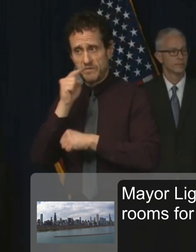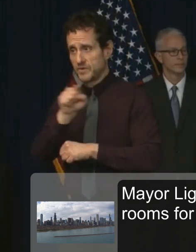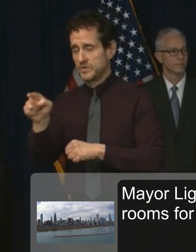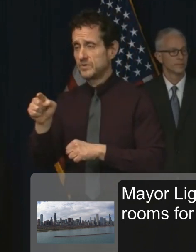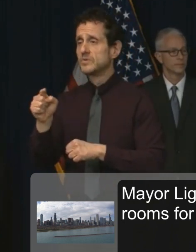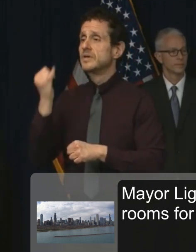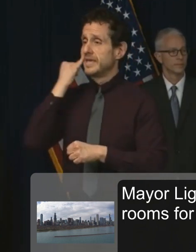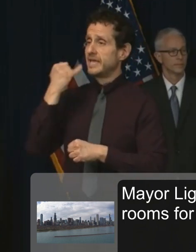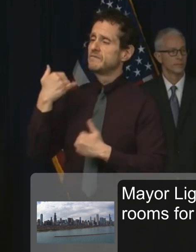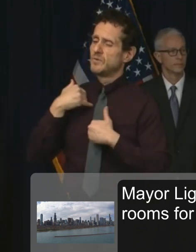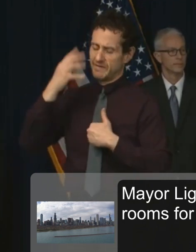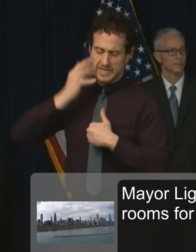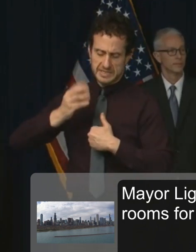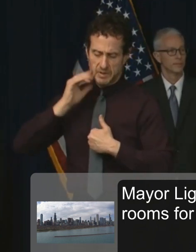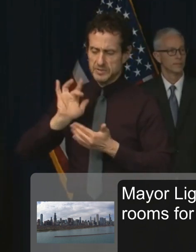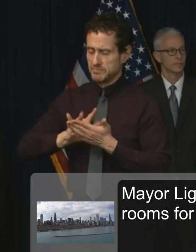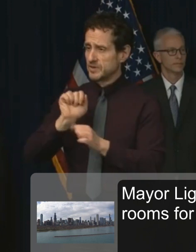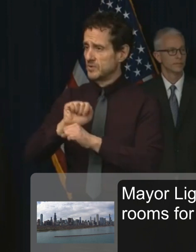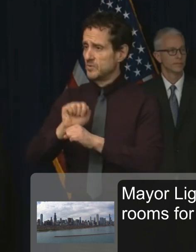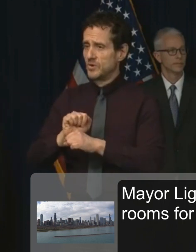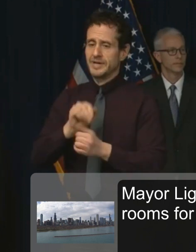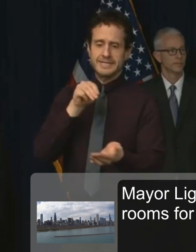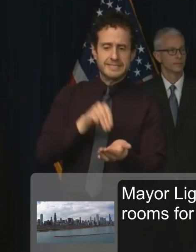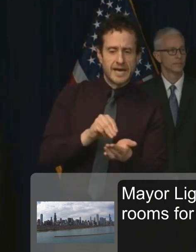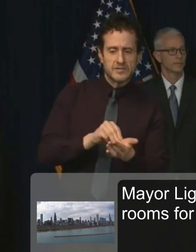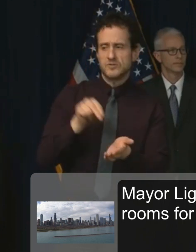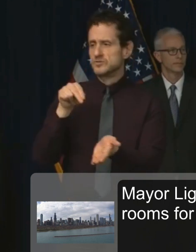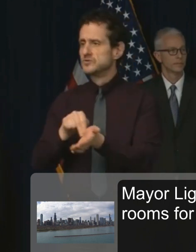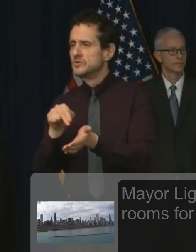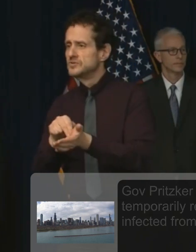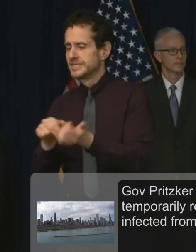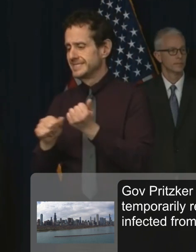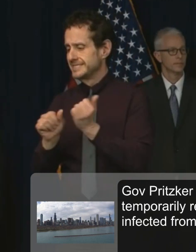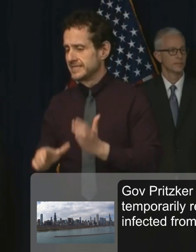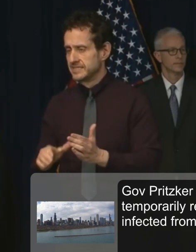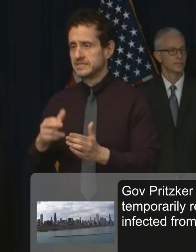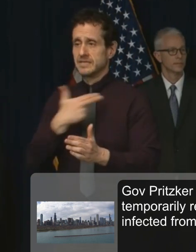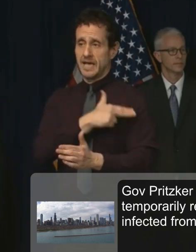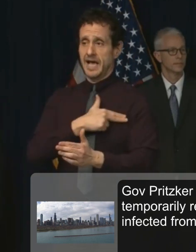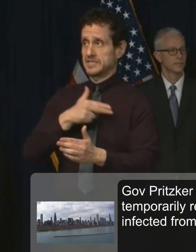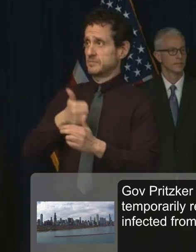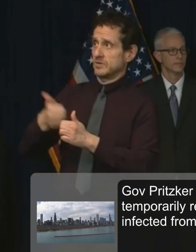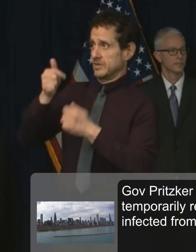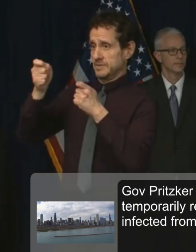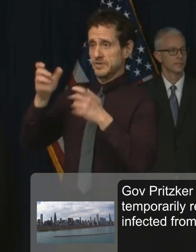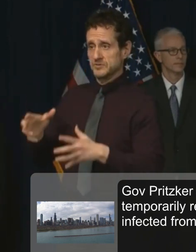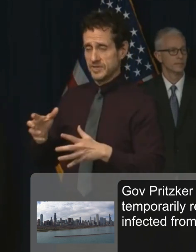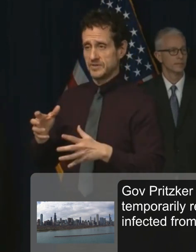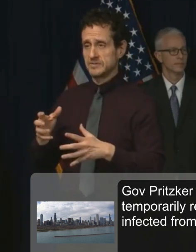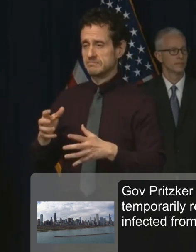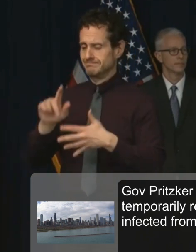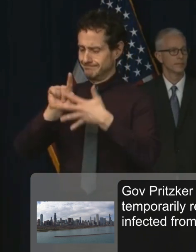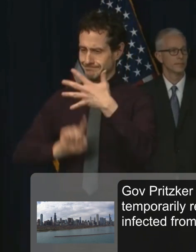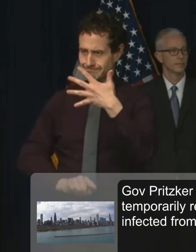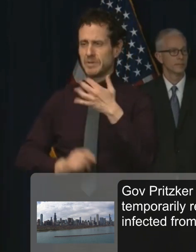training, doctors, nurses, assistants, hospital administrators, and the governor ran through the list. Everyone in the entire